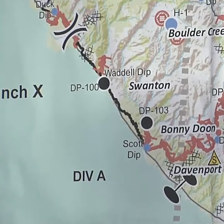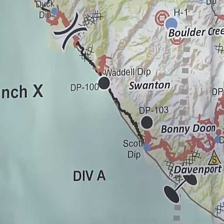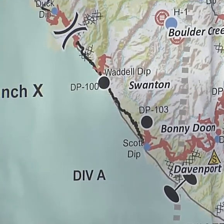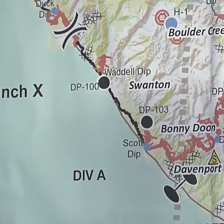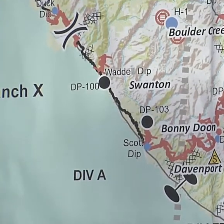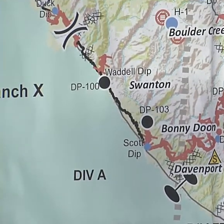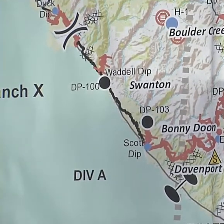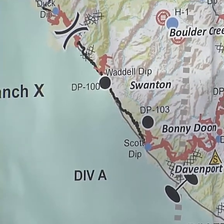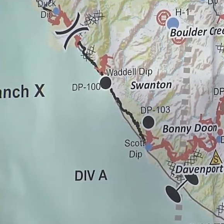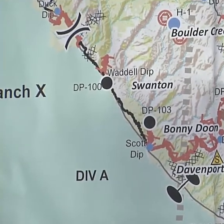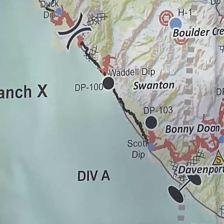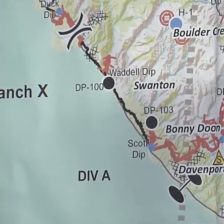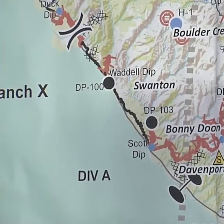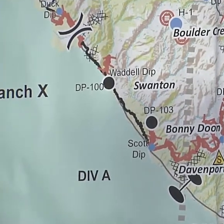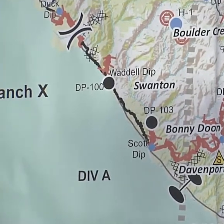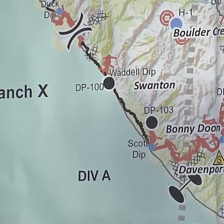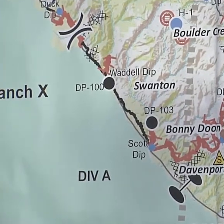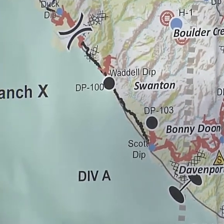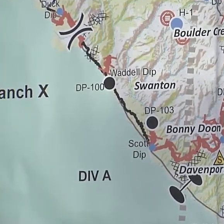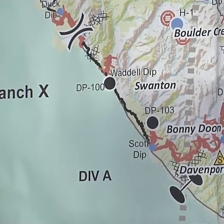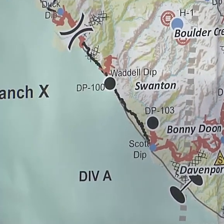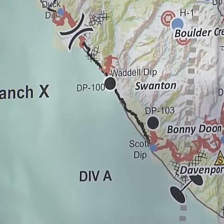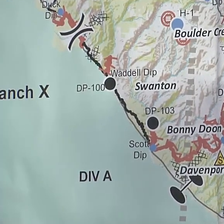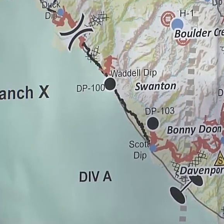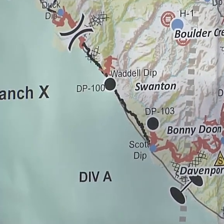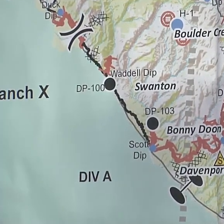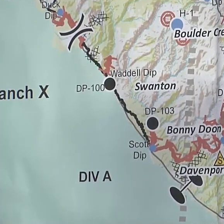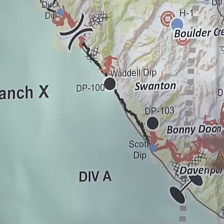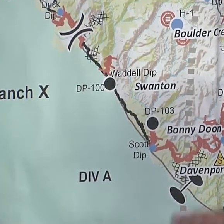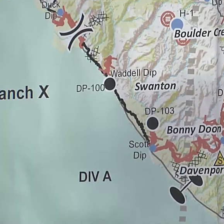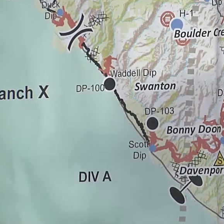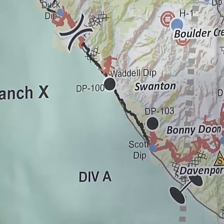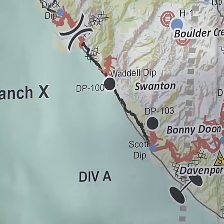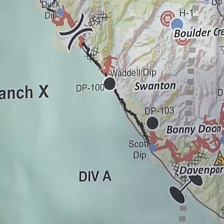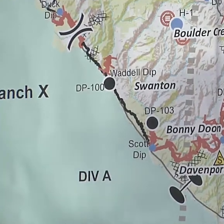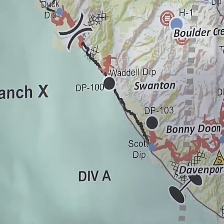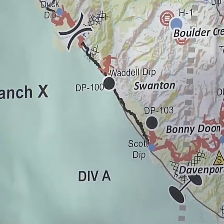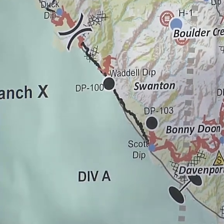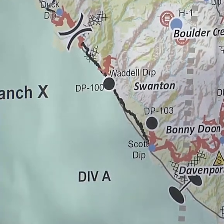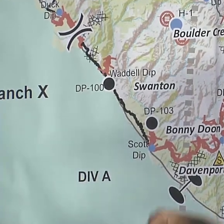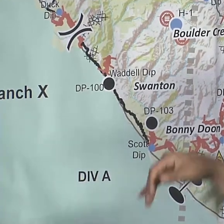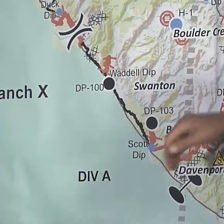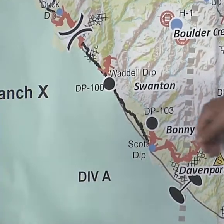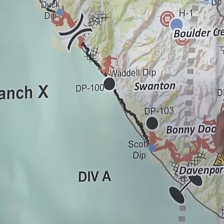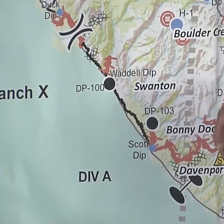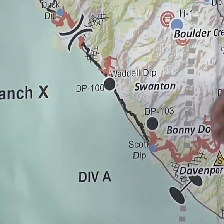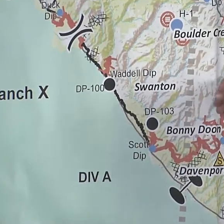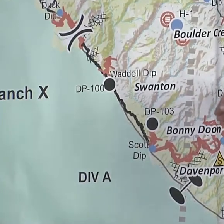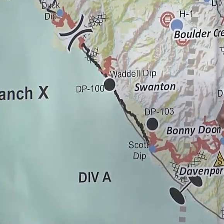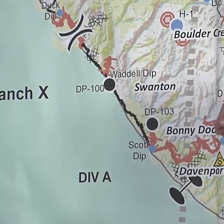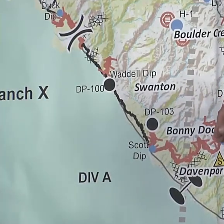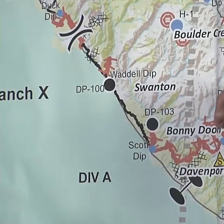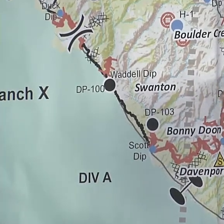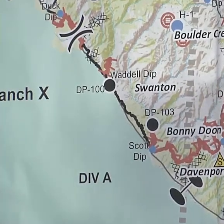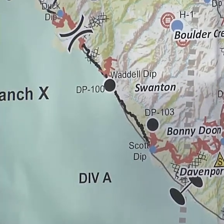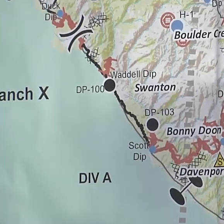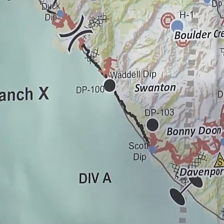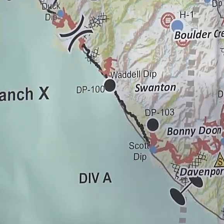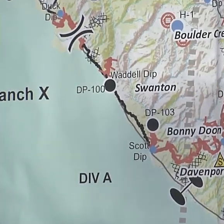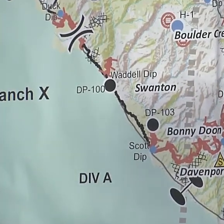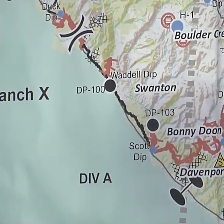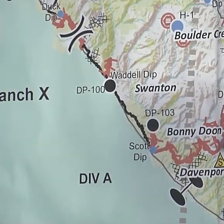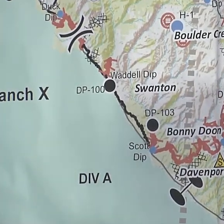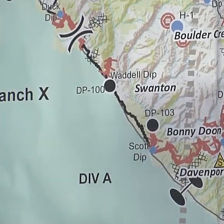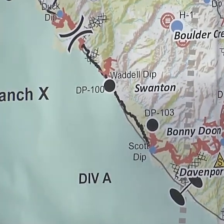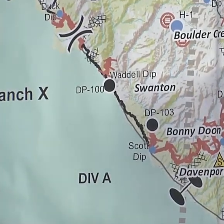As we finish that, we'll be moving up towards Ben Lomond, and that line will actually come to the south end of Ben Lomond. So that line will not only protect Felton, but the